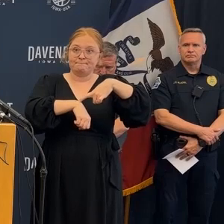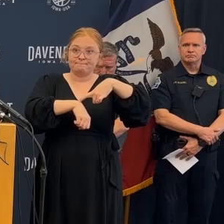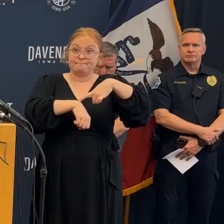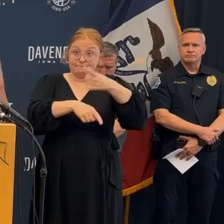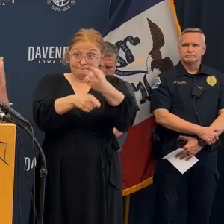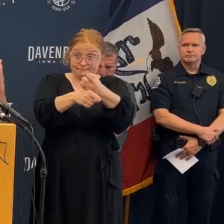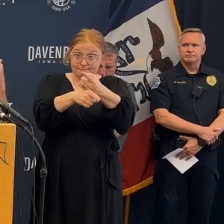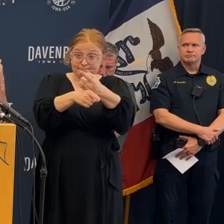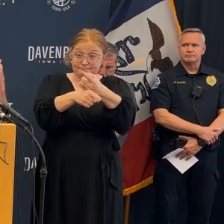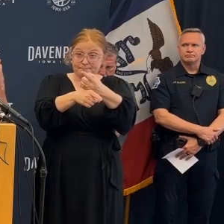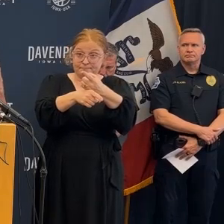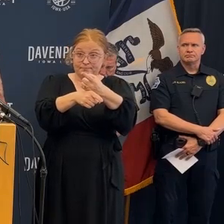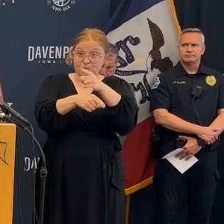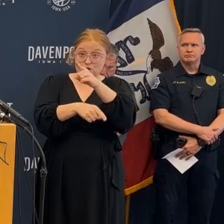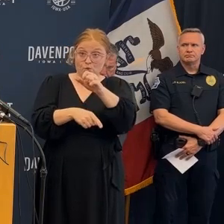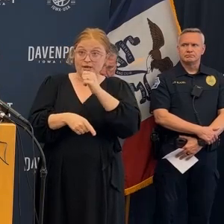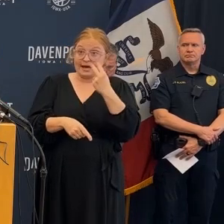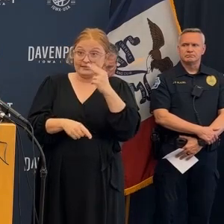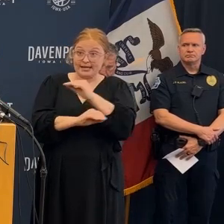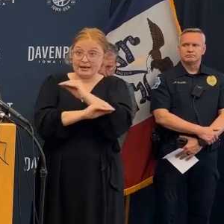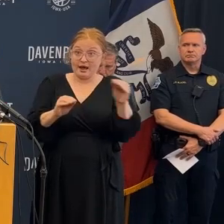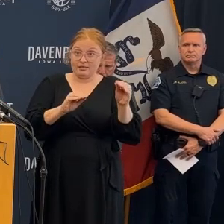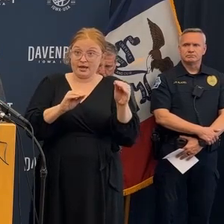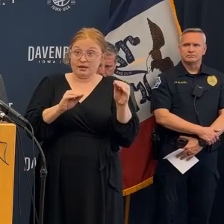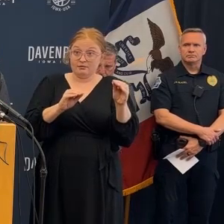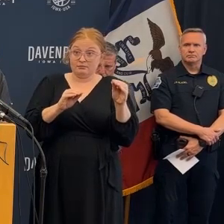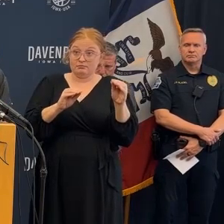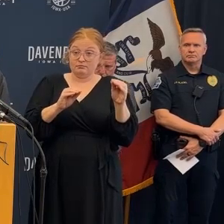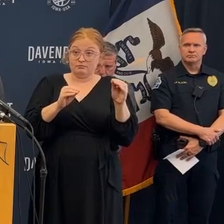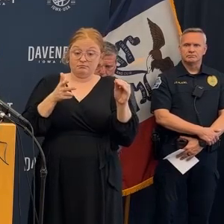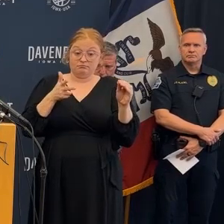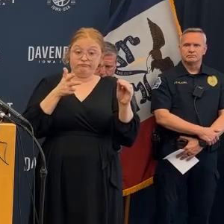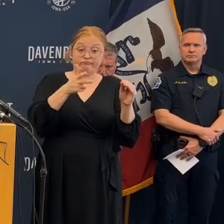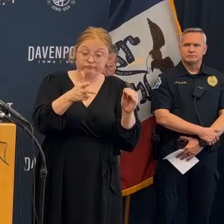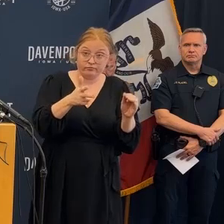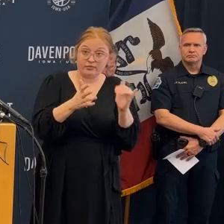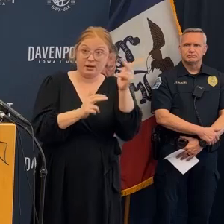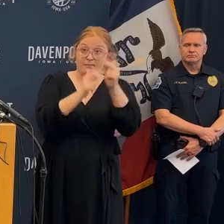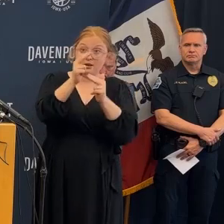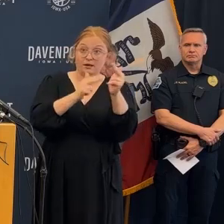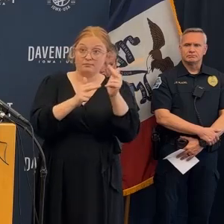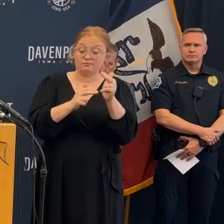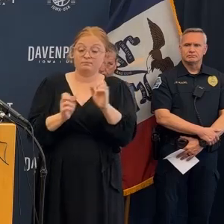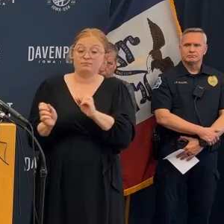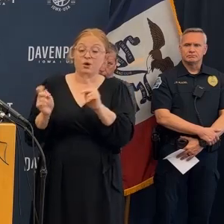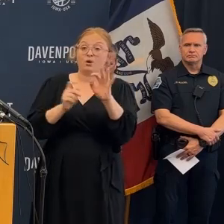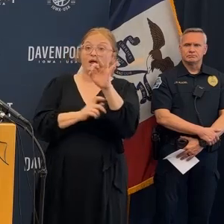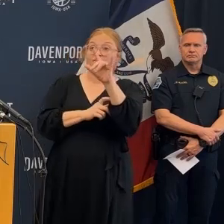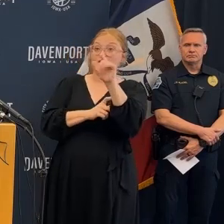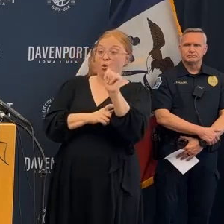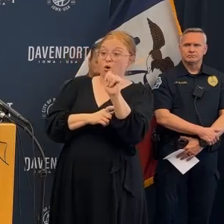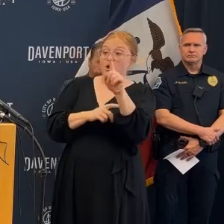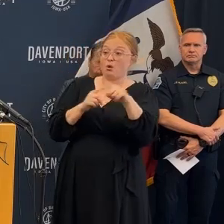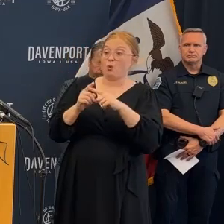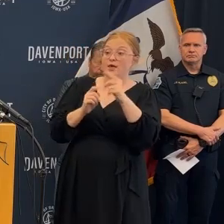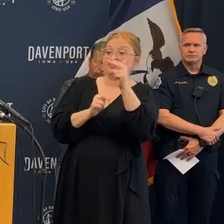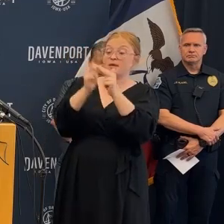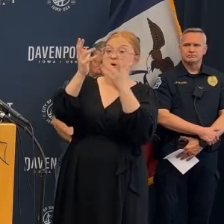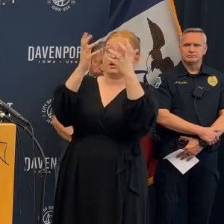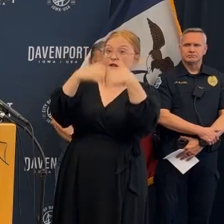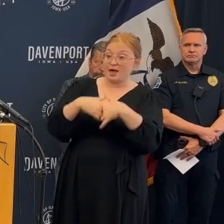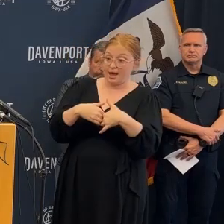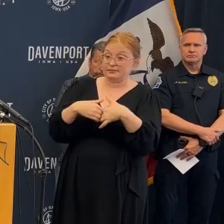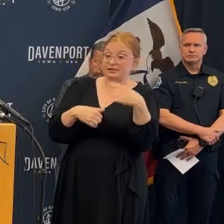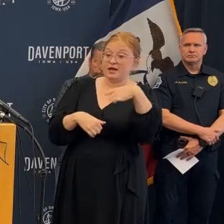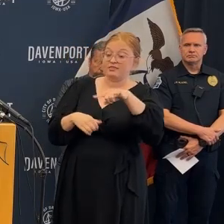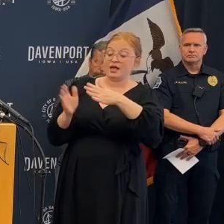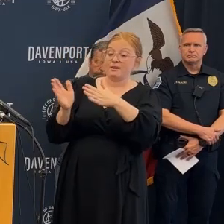demoed we haven't demoed it but it was planning to be we haven't demoed it we understood this our continuous